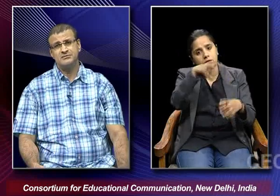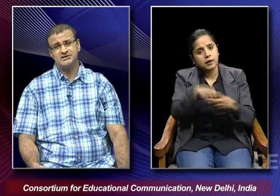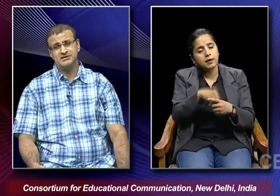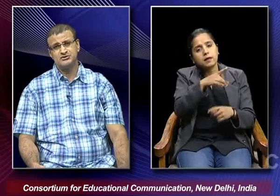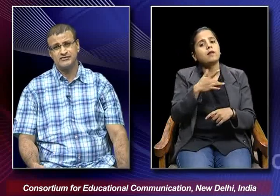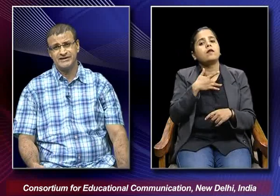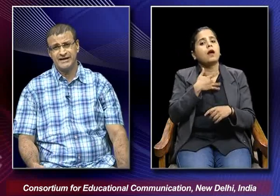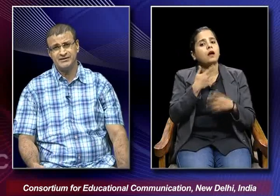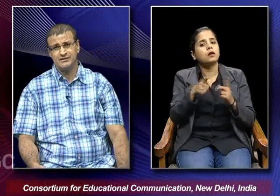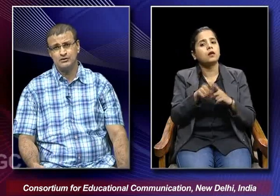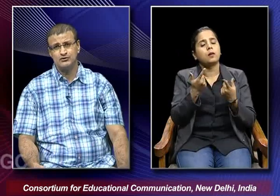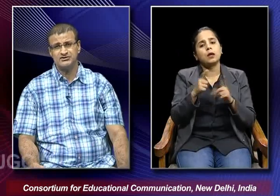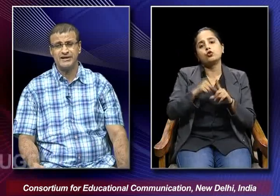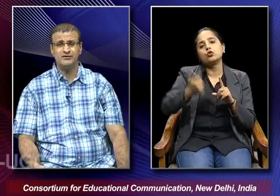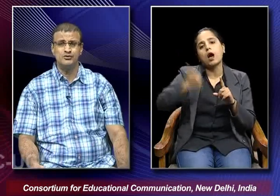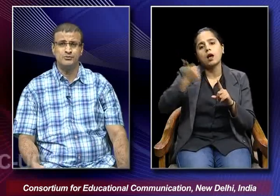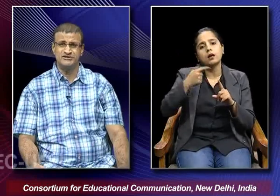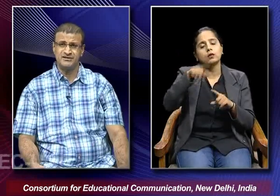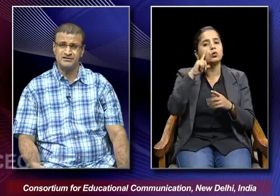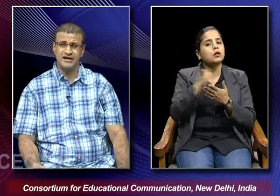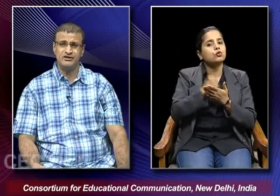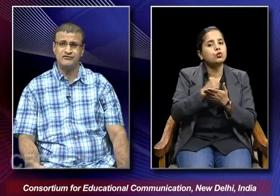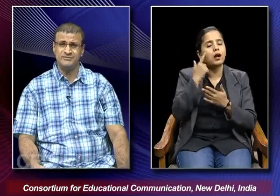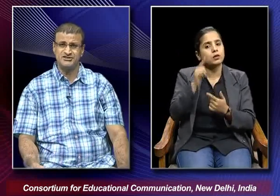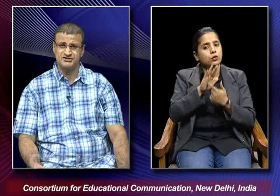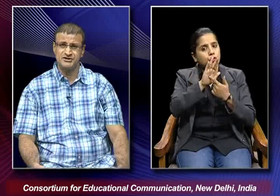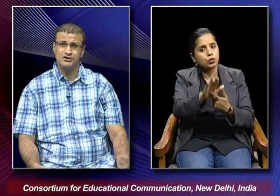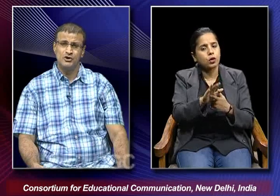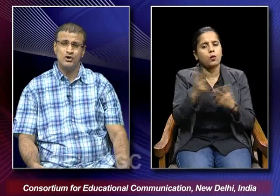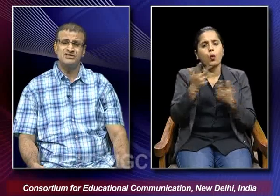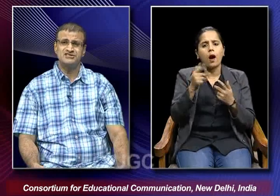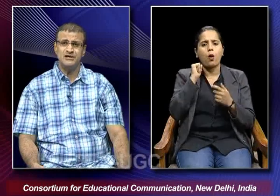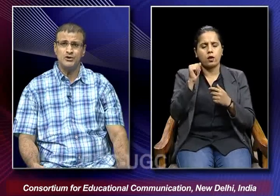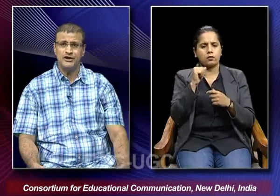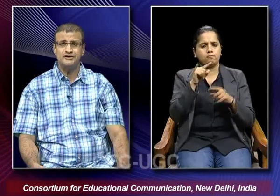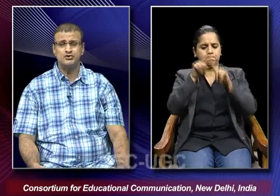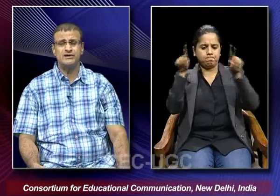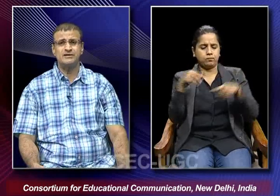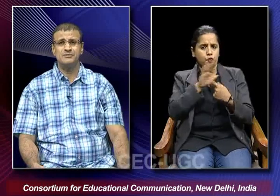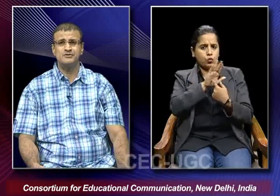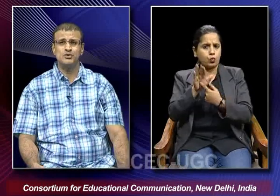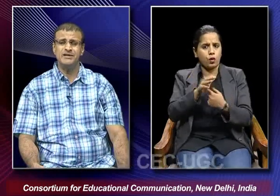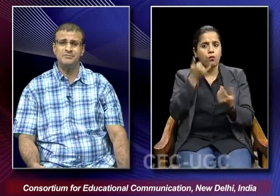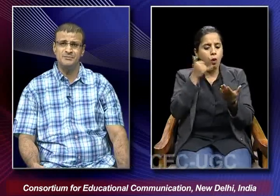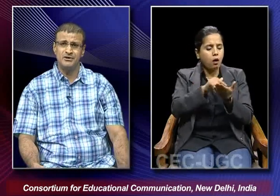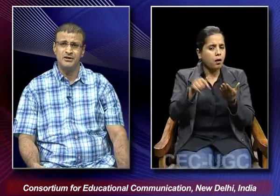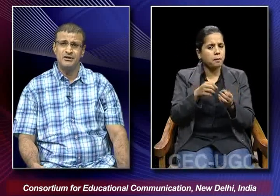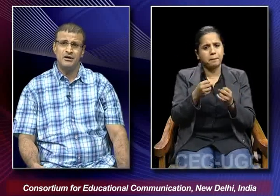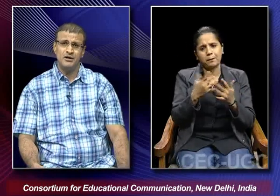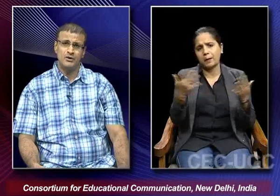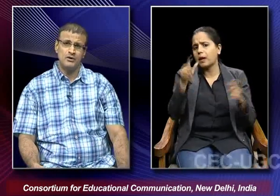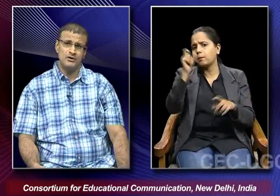terms of a director who was trying to project the kind of images on the celluloid so that so many people